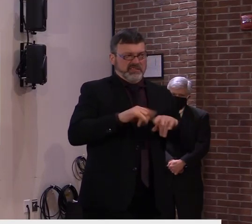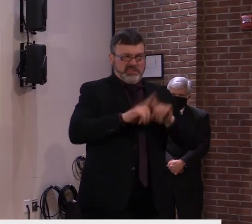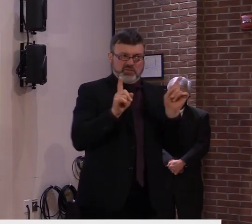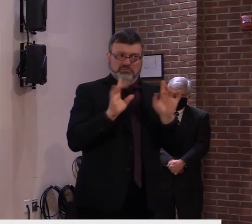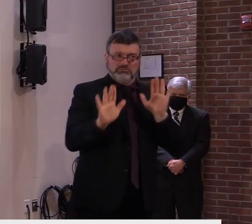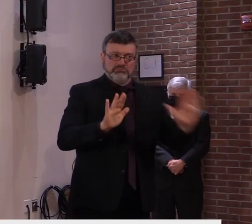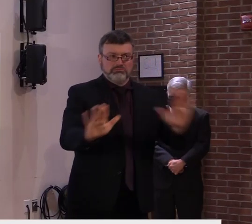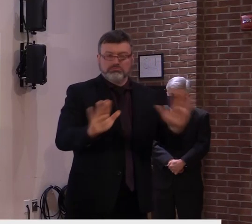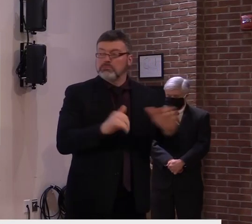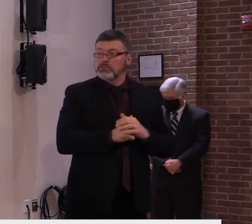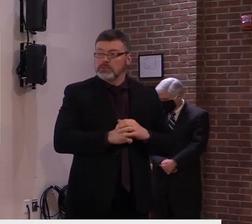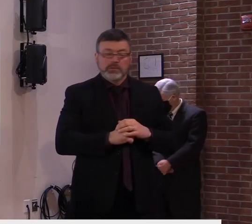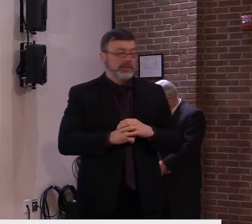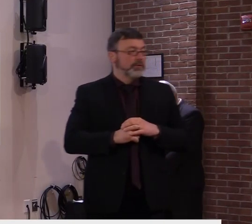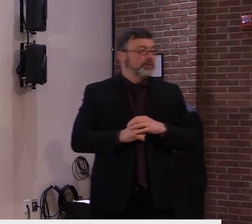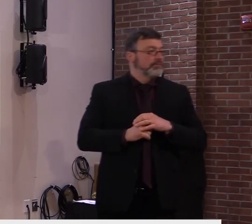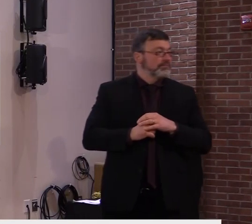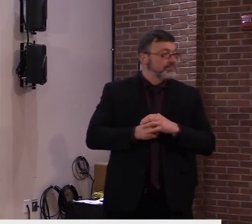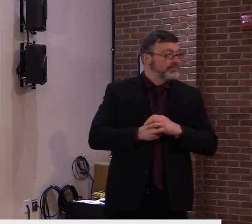Liam, BPR?